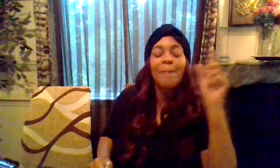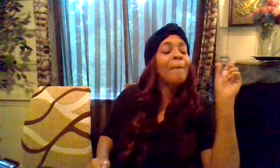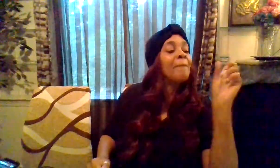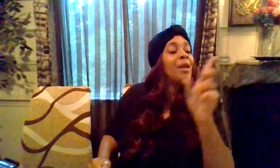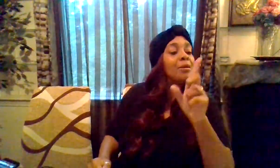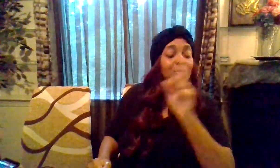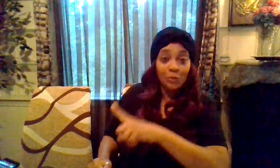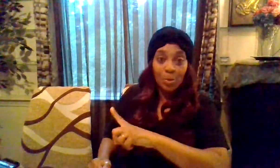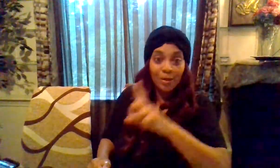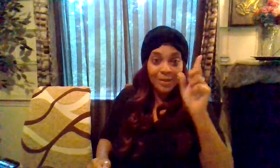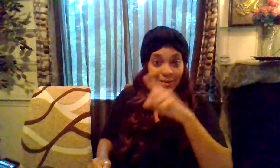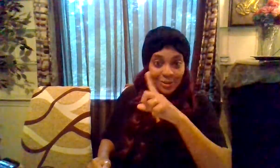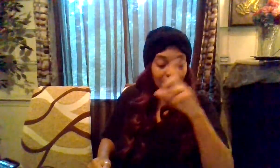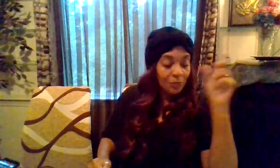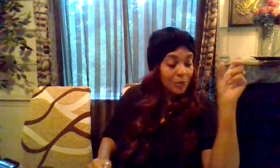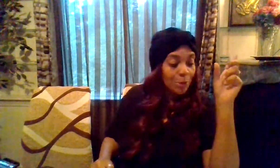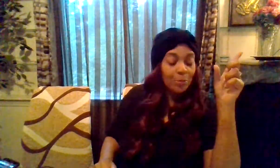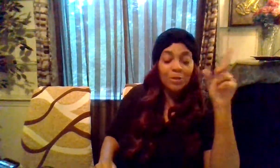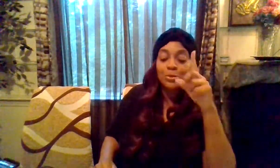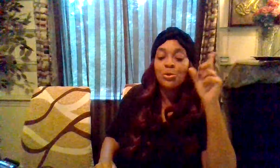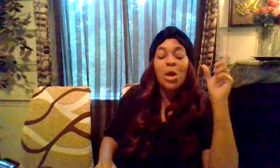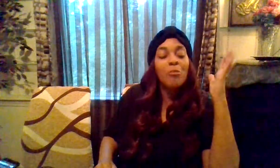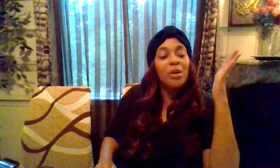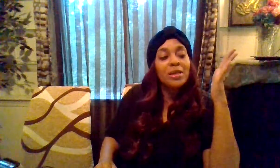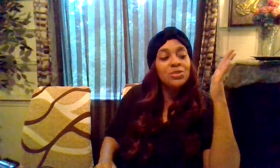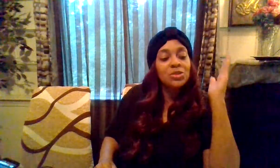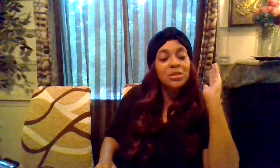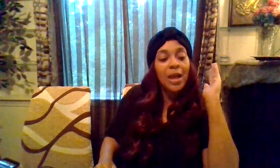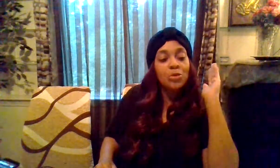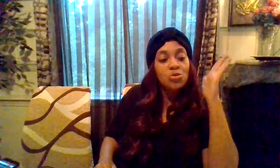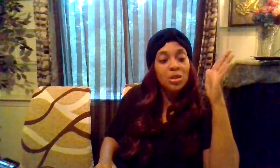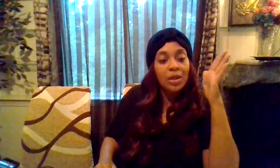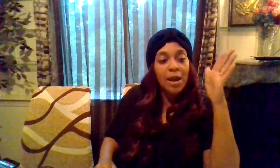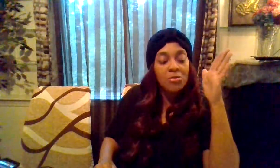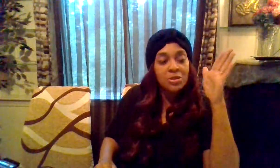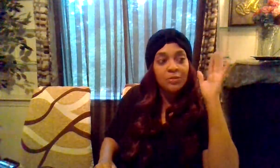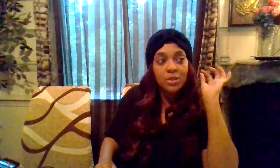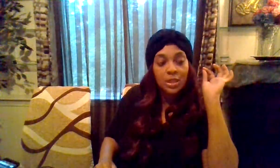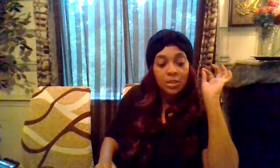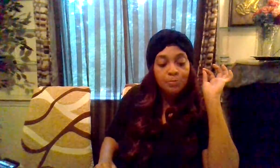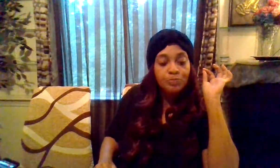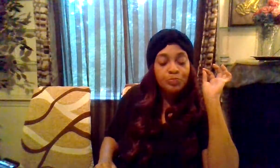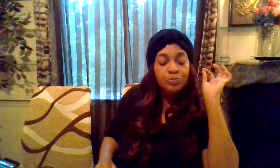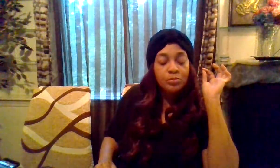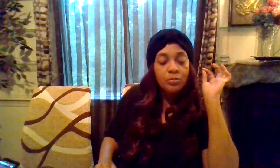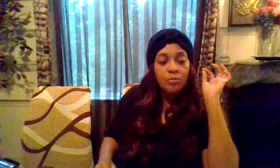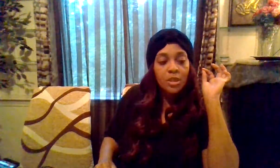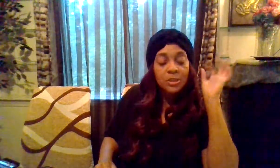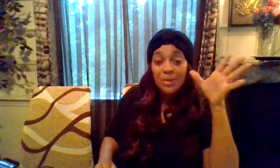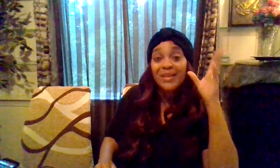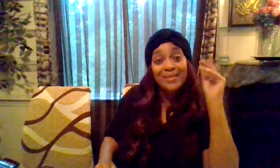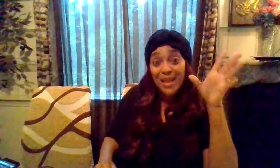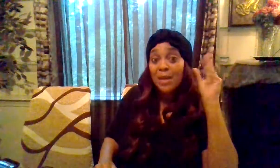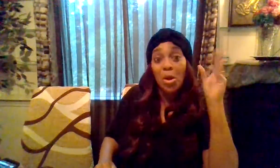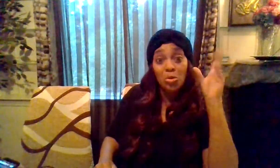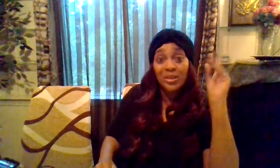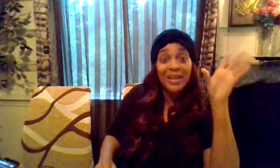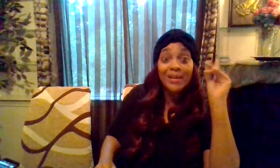a different content of a video i'm about to do but it's just like you can allow yourself to keep speaking that same old dead